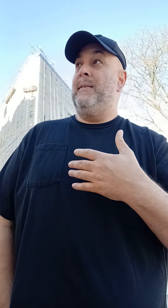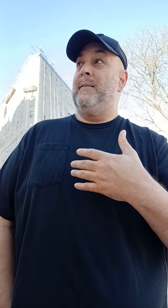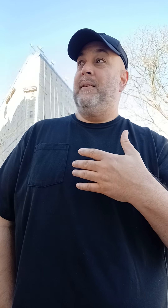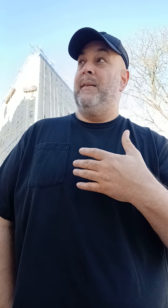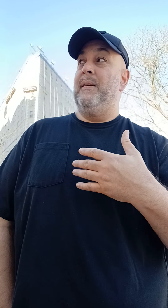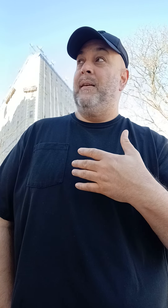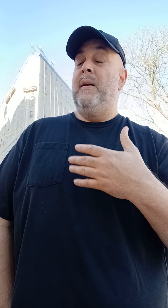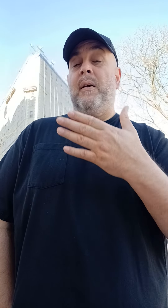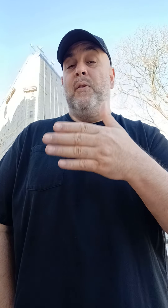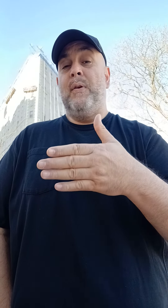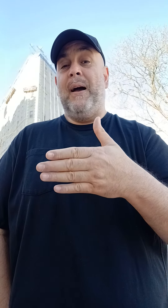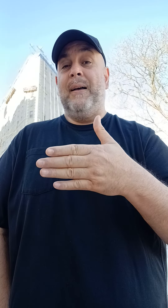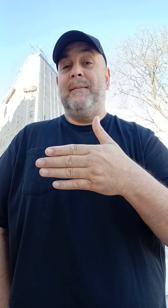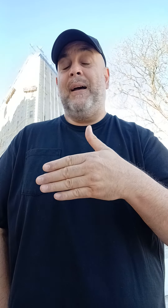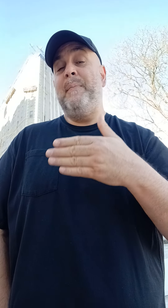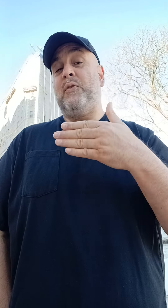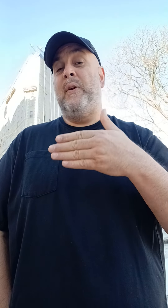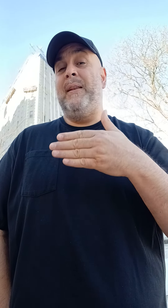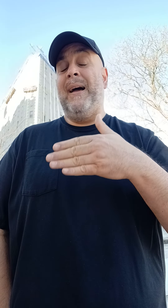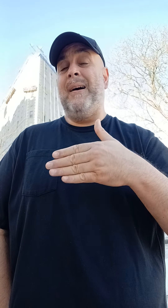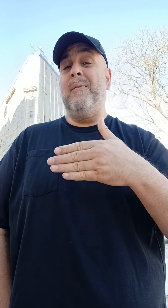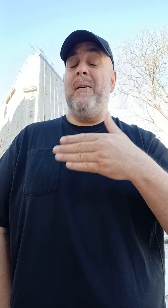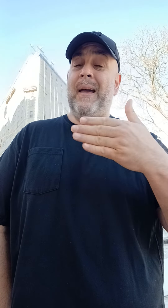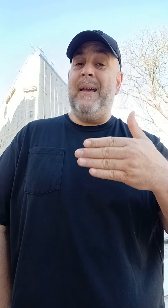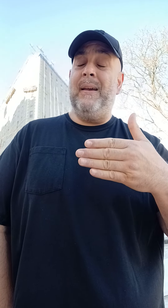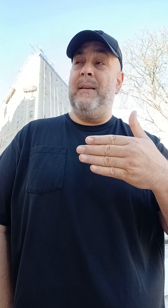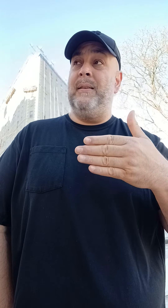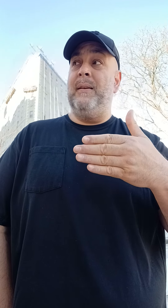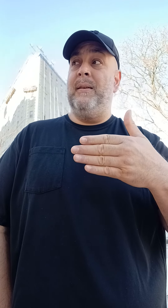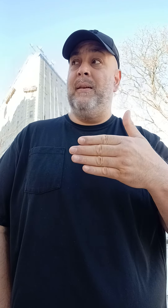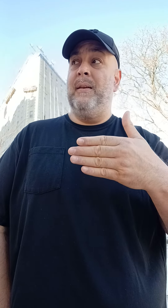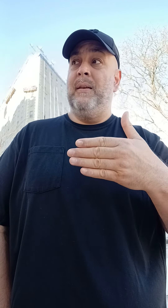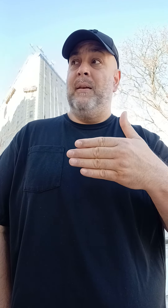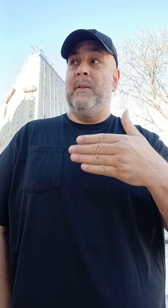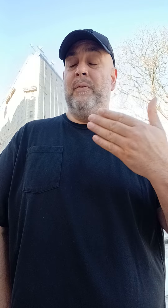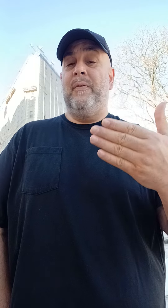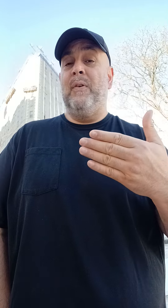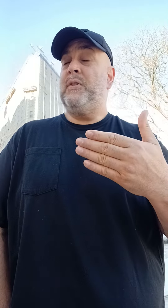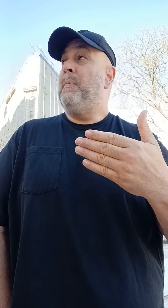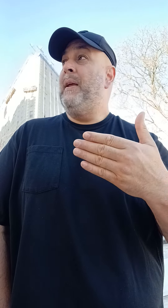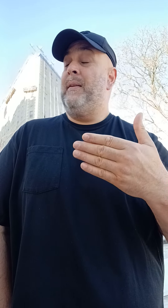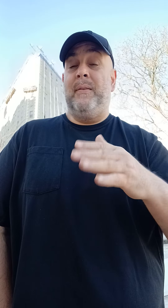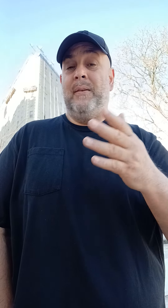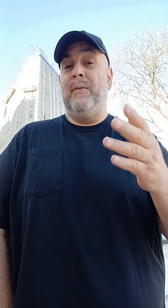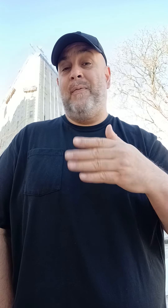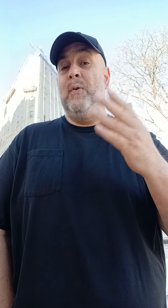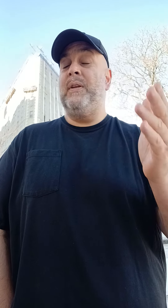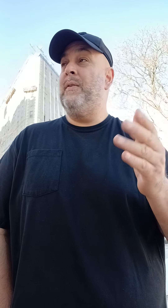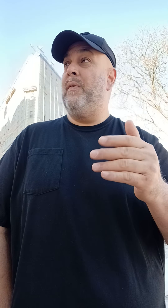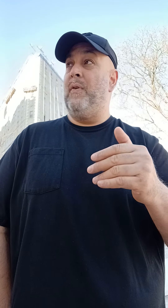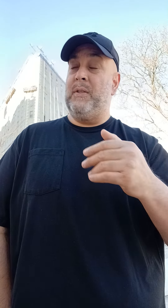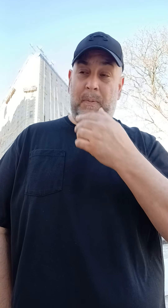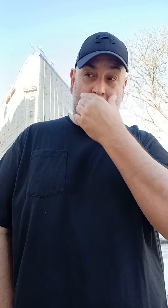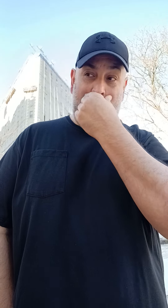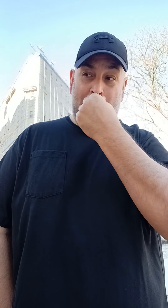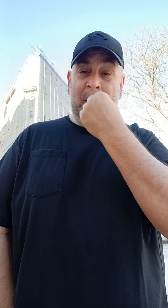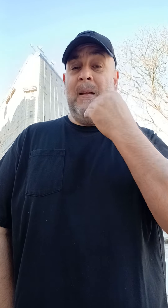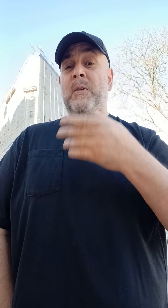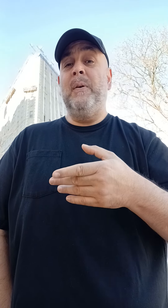you got time between now and the reverse split, you know, the vote and the reverse split. And during